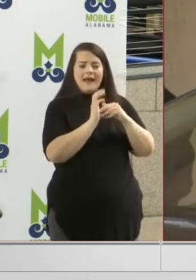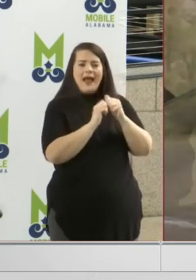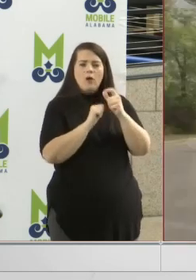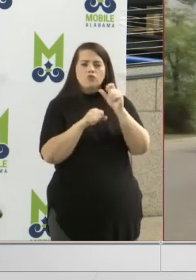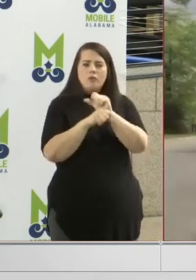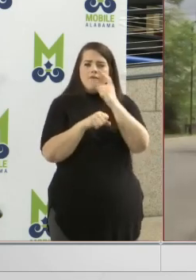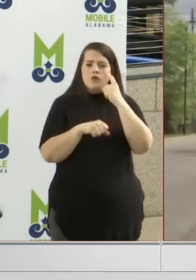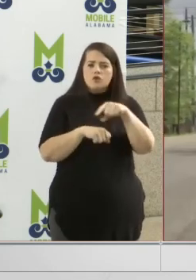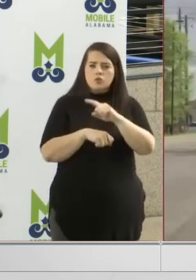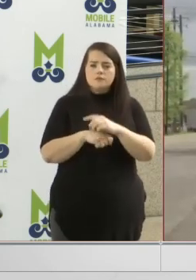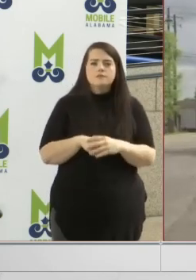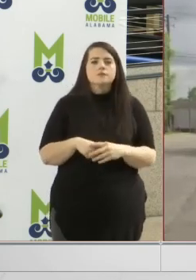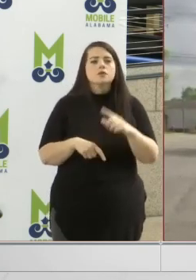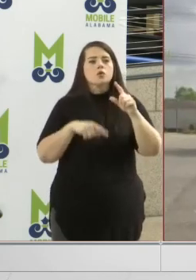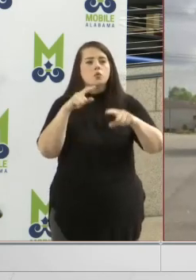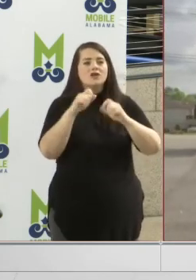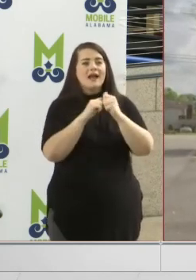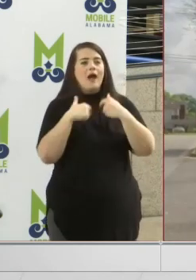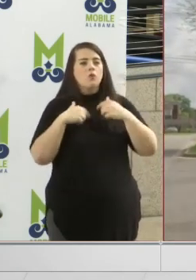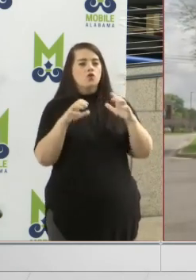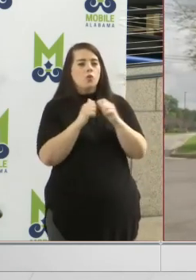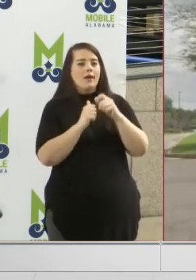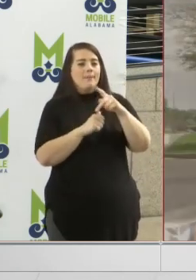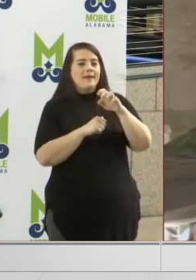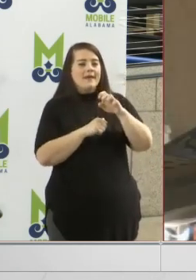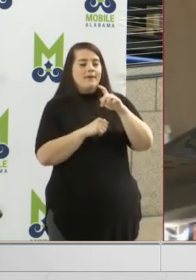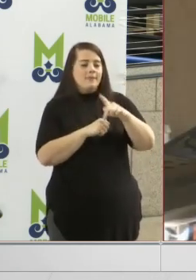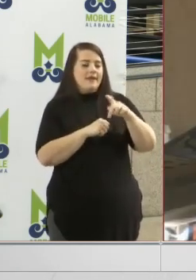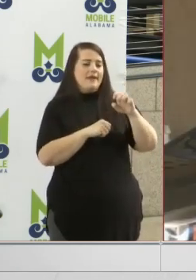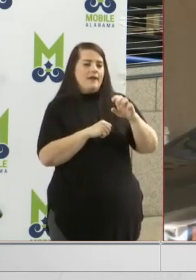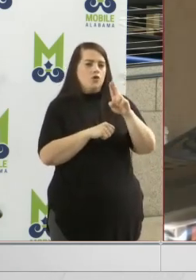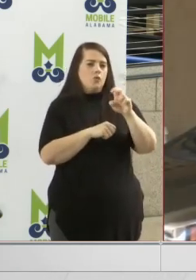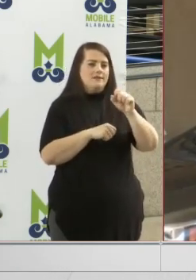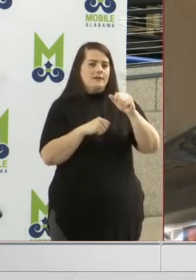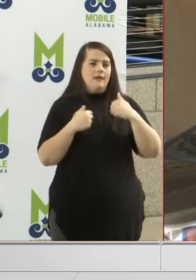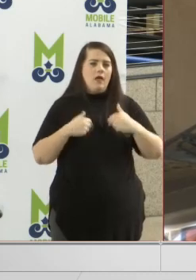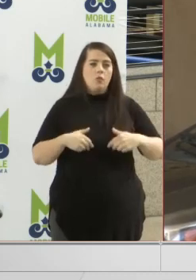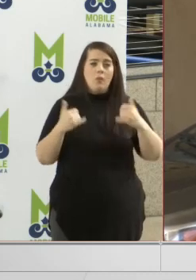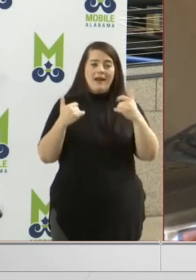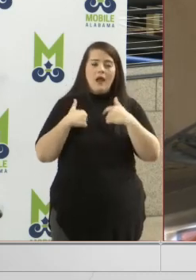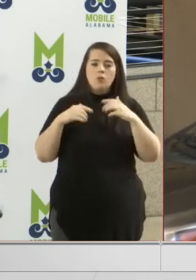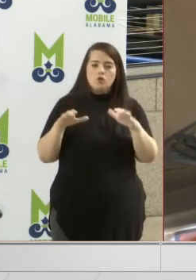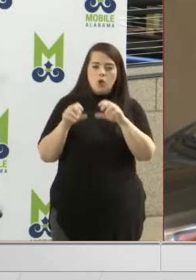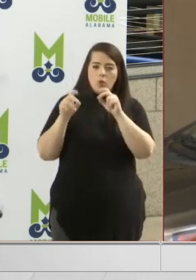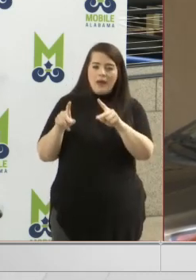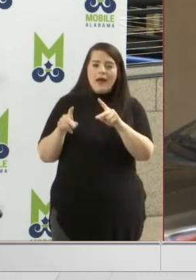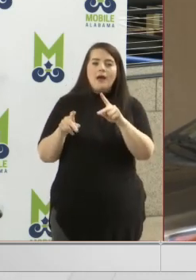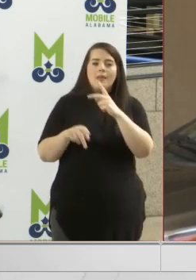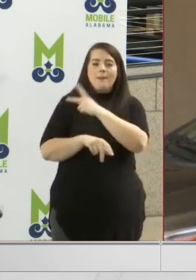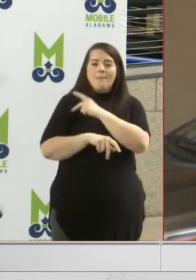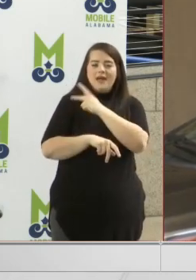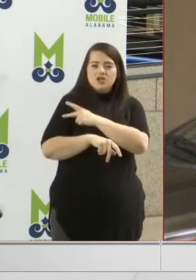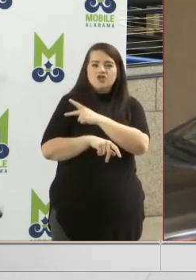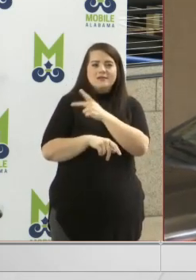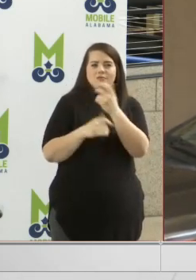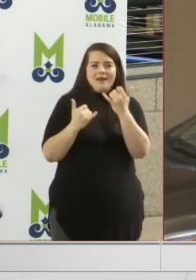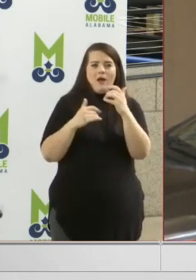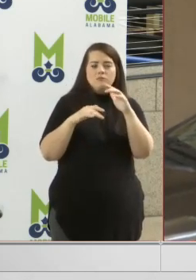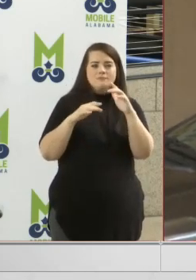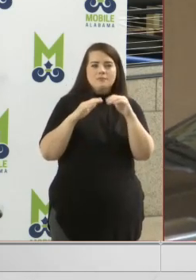So, the question was, how are we doing with PPE at USA Health? Right now we're doing okay. The patient load is pretty low right now.